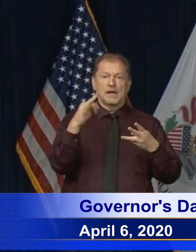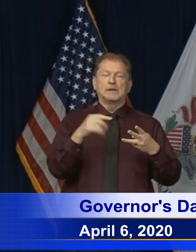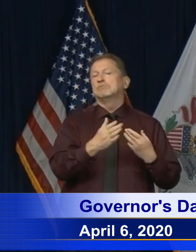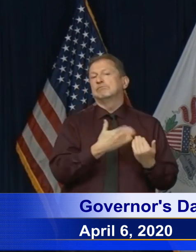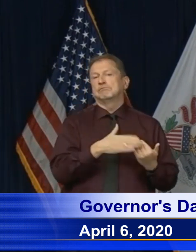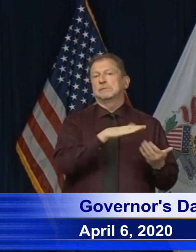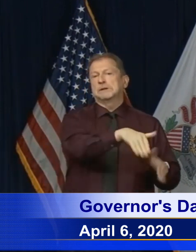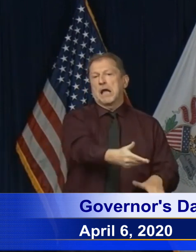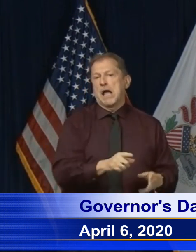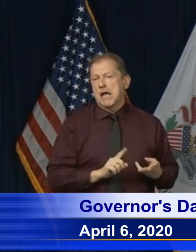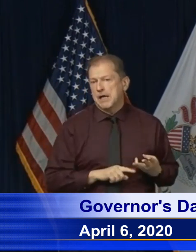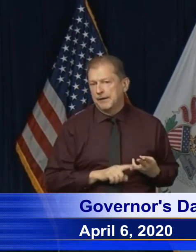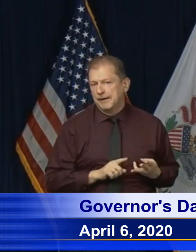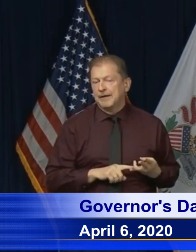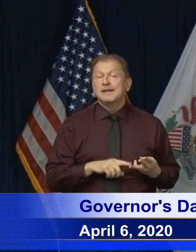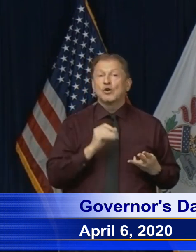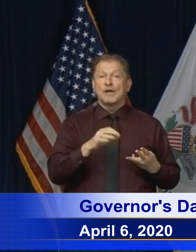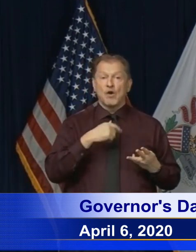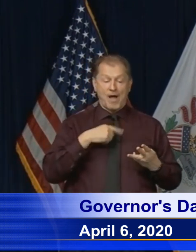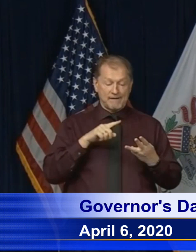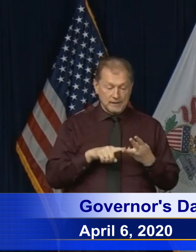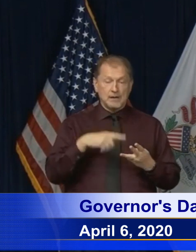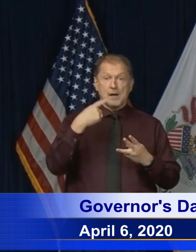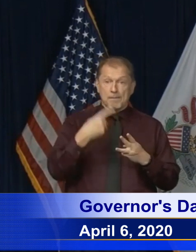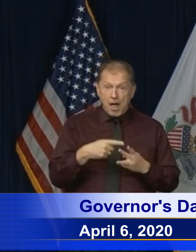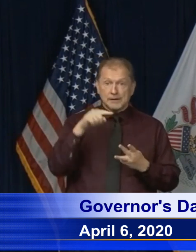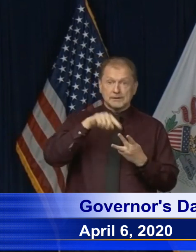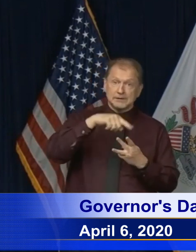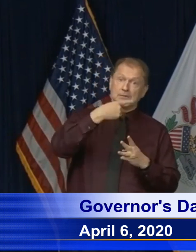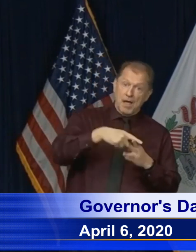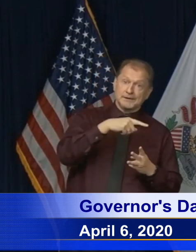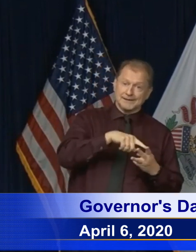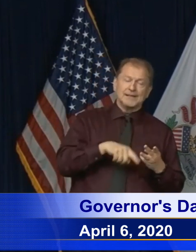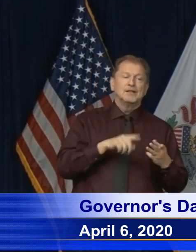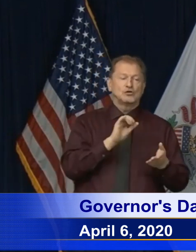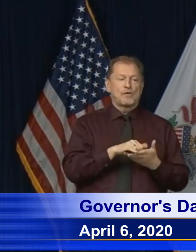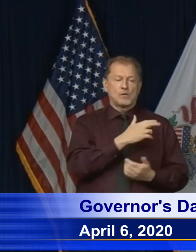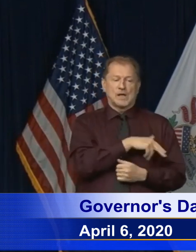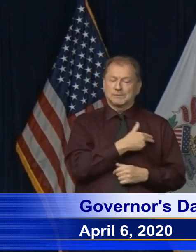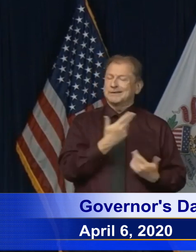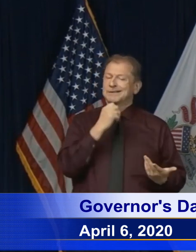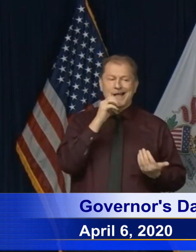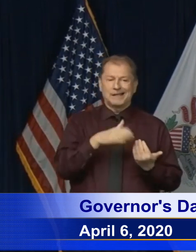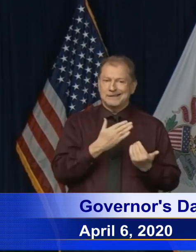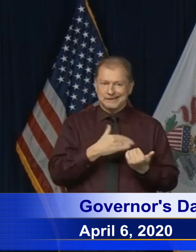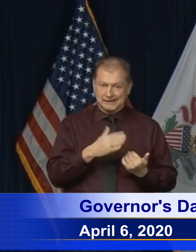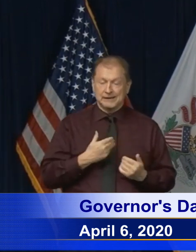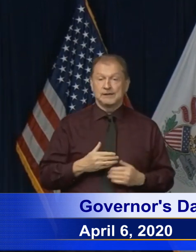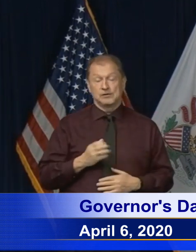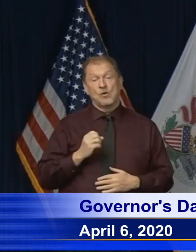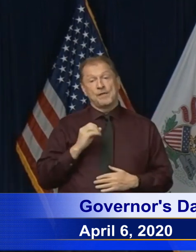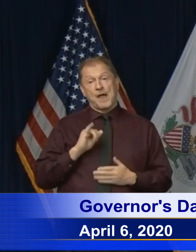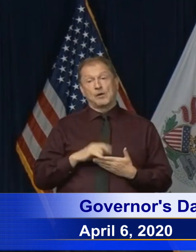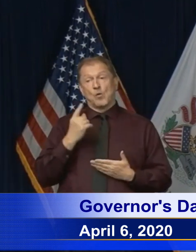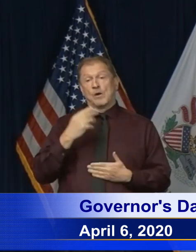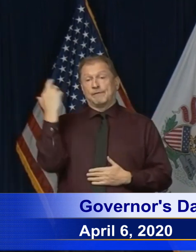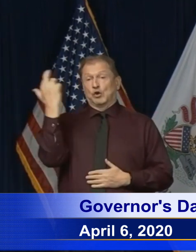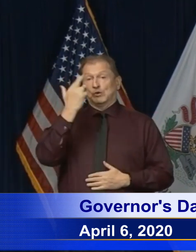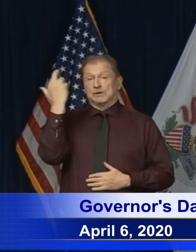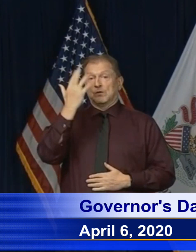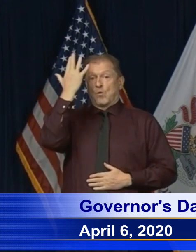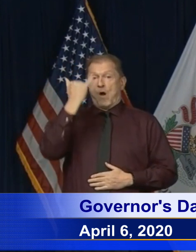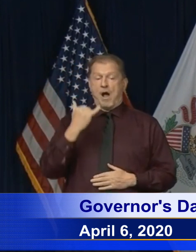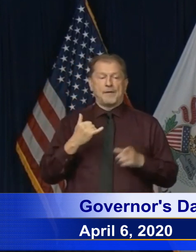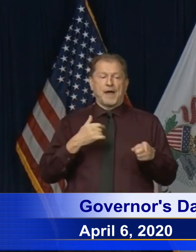there, there aren't, um, the safety net hospitals are challenged in our state, uh, and the, uh, and the, uh,